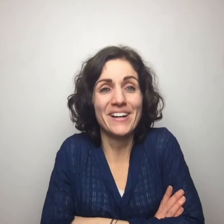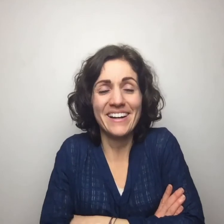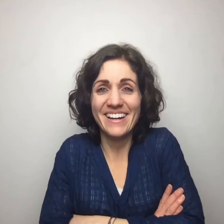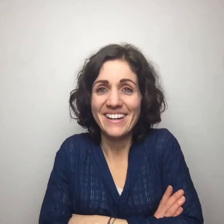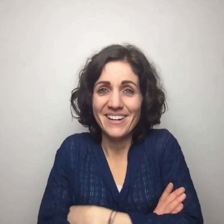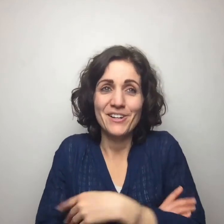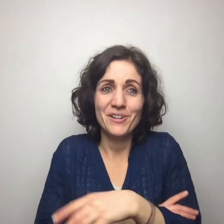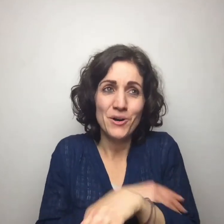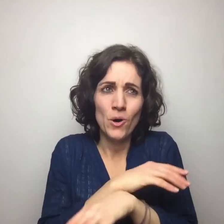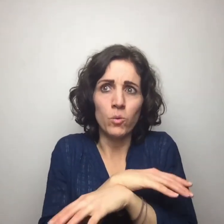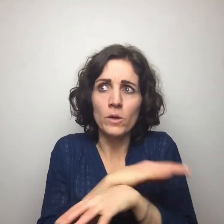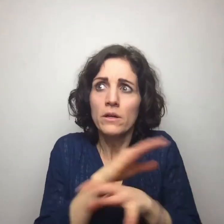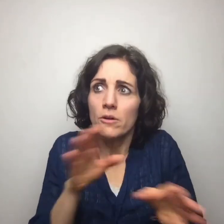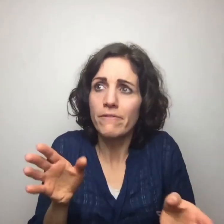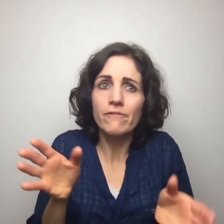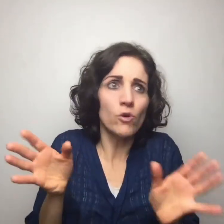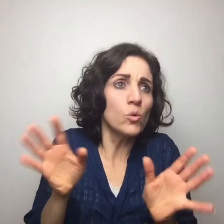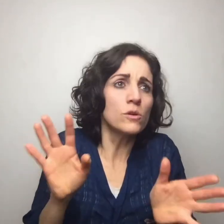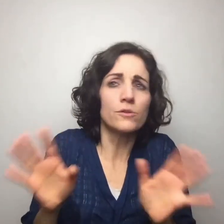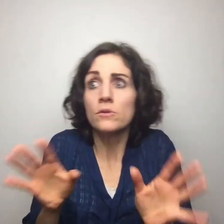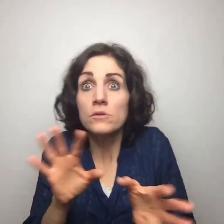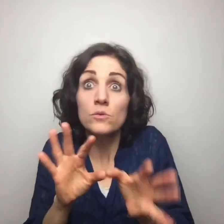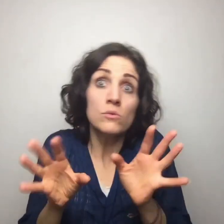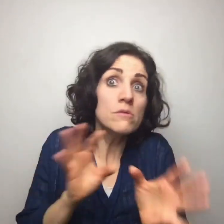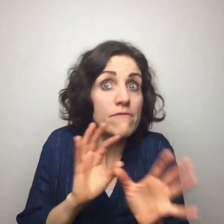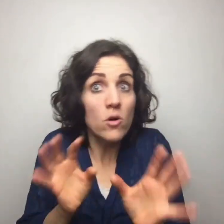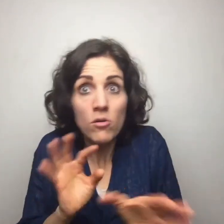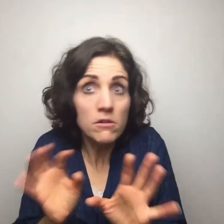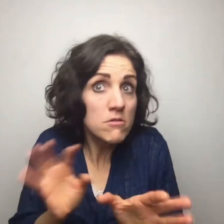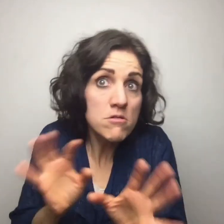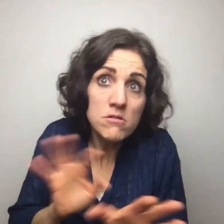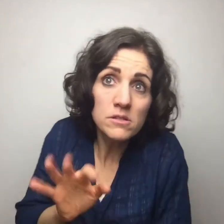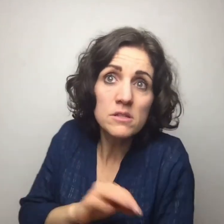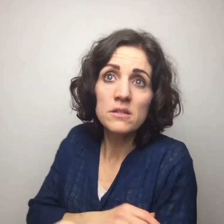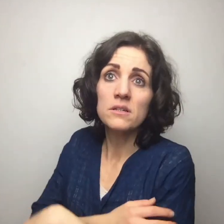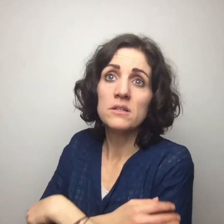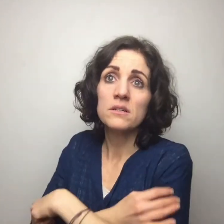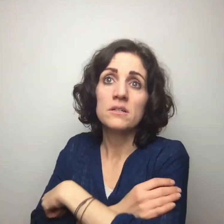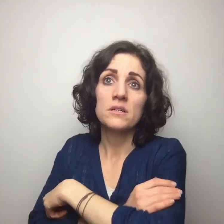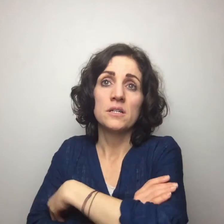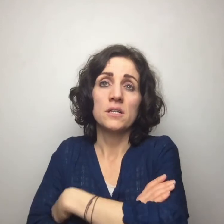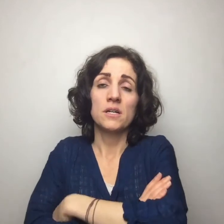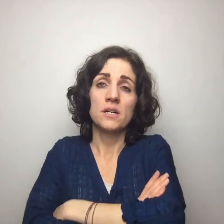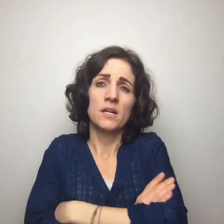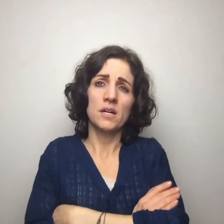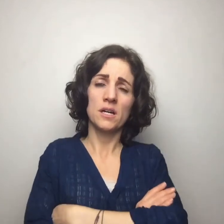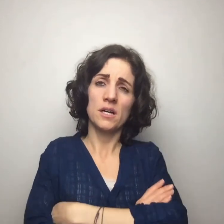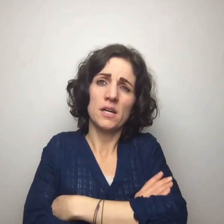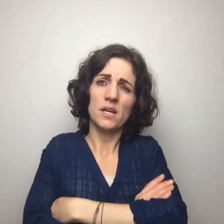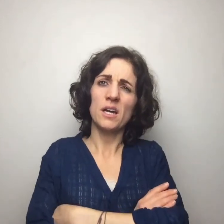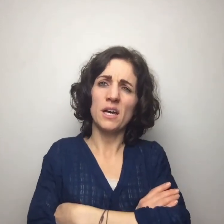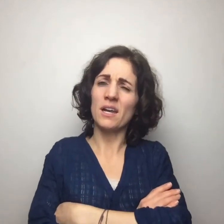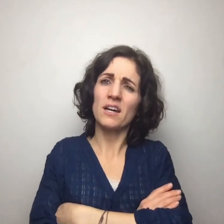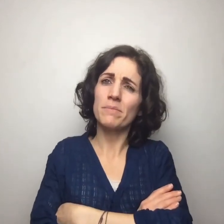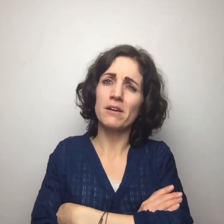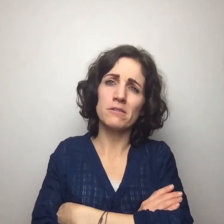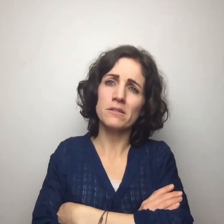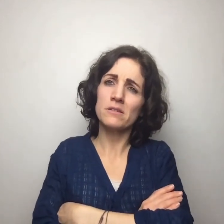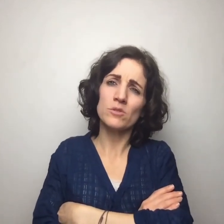weird folders, folders, and I've got better things to do with